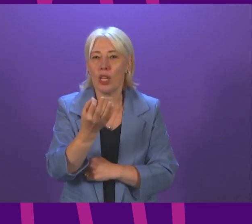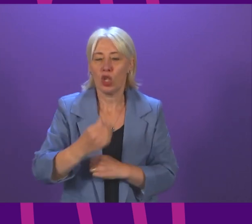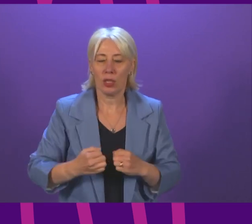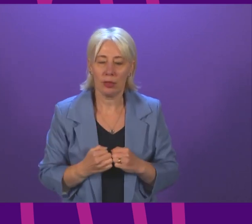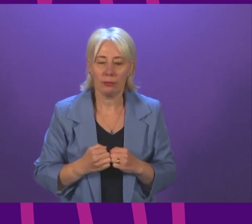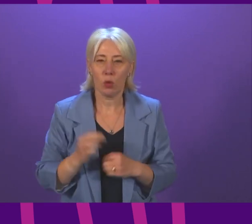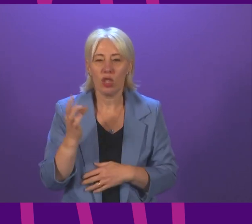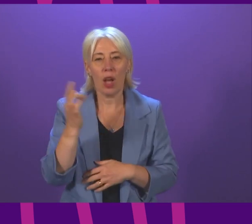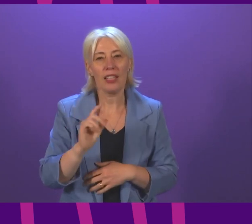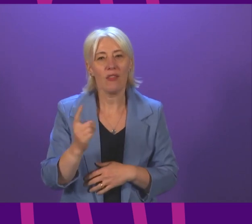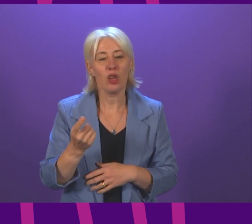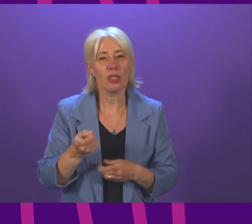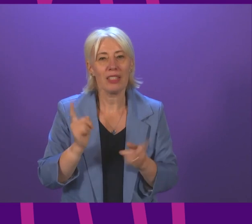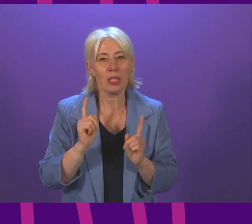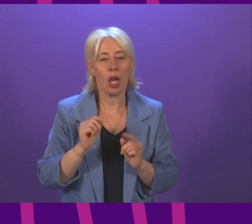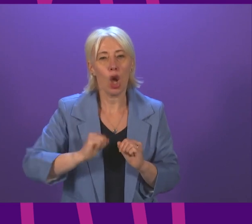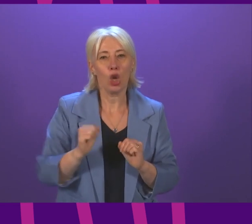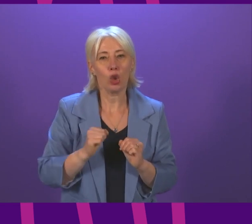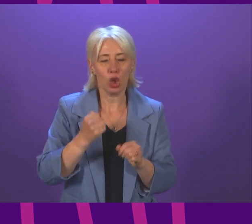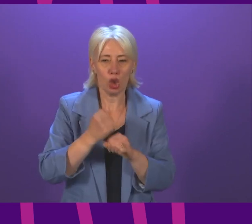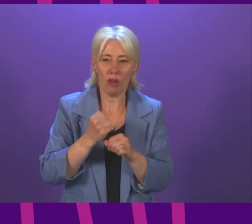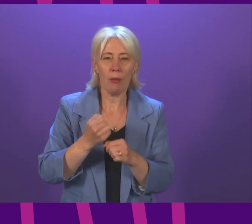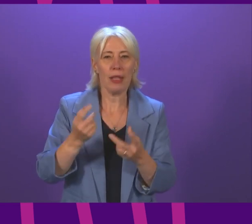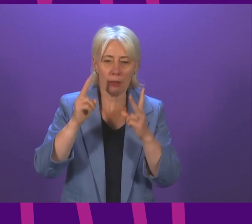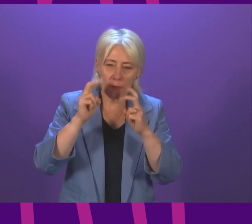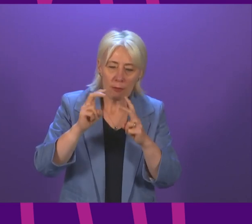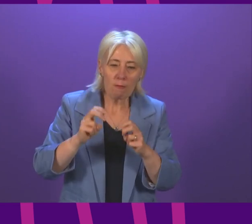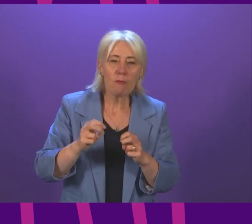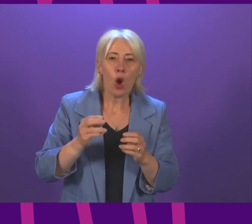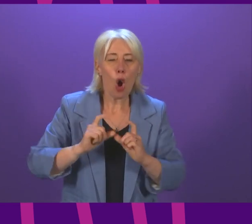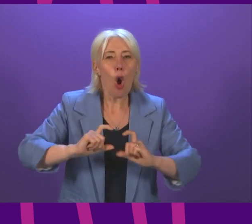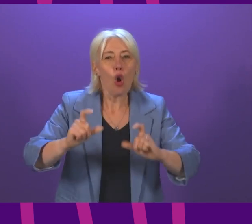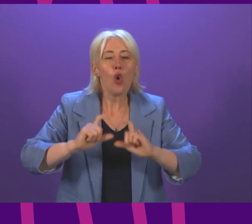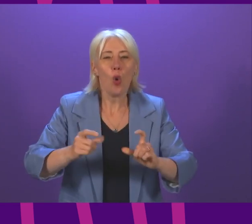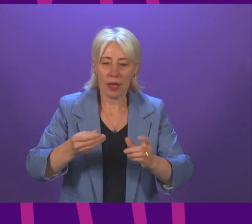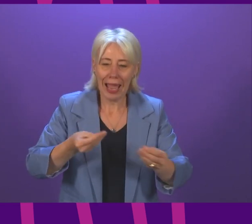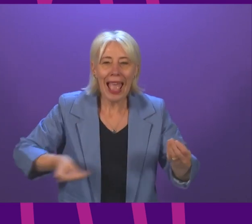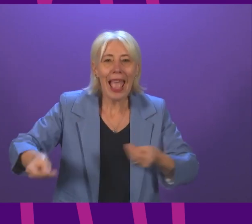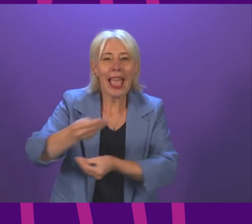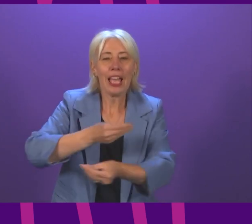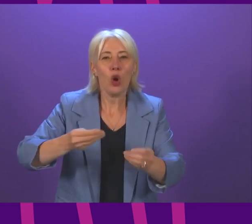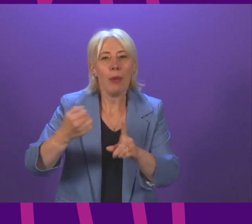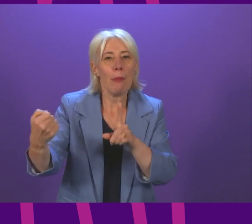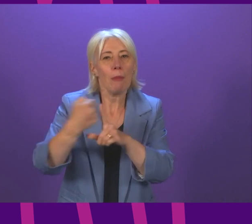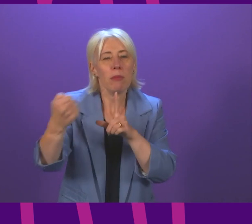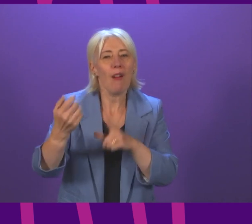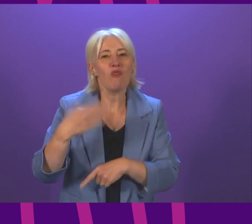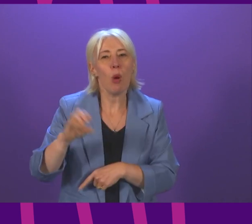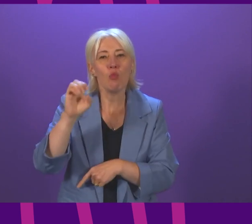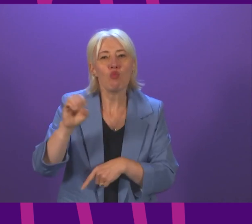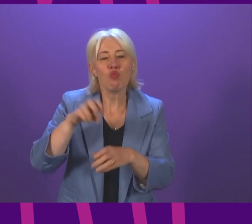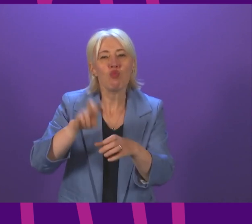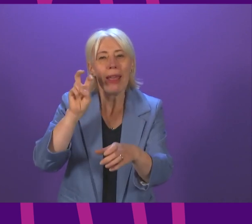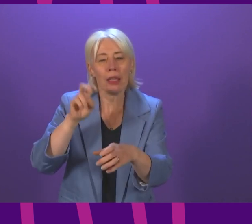ask the First Minister what assessment the Scottish Government has made of the ongoing economic impact on Scotland of Brexit First